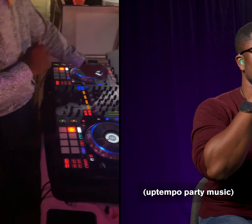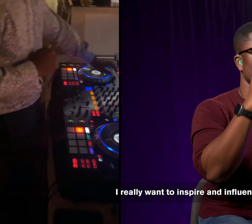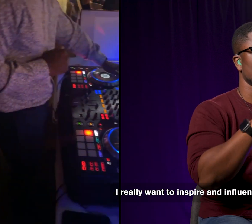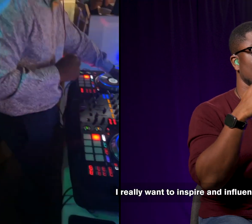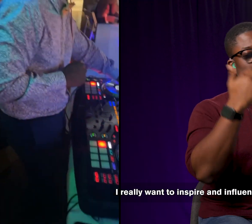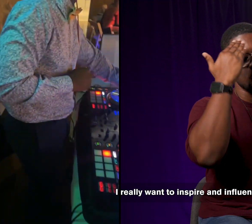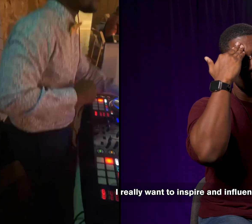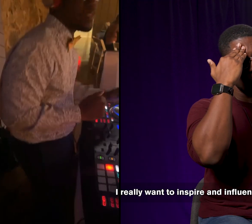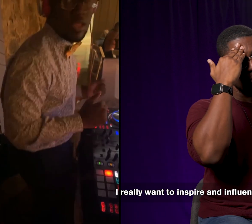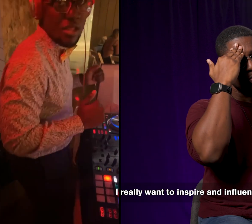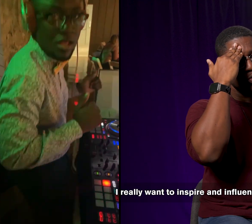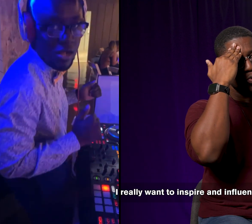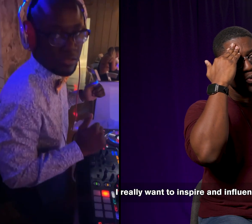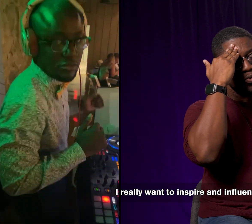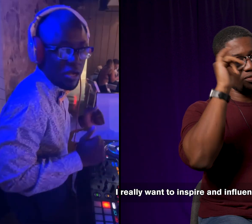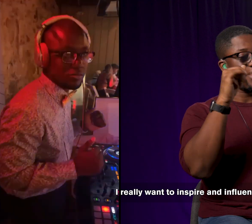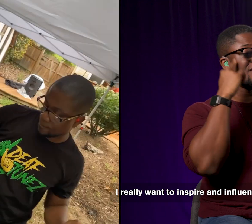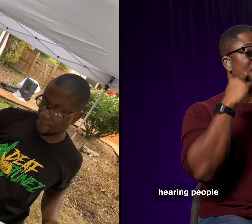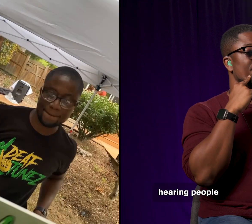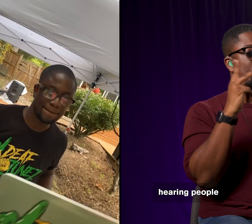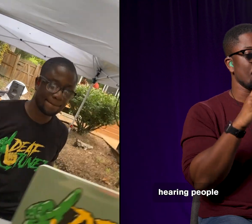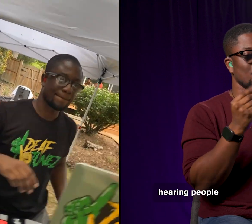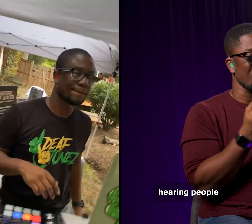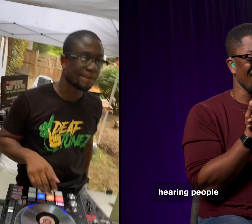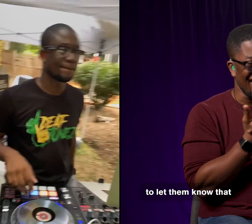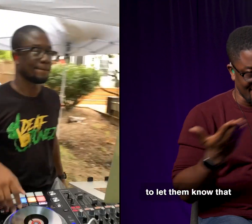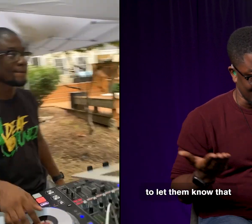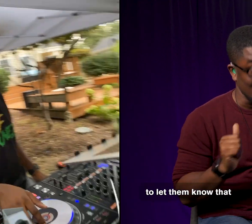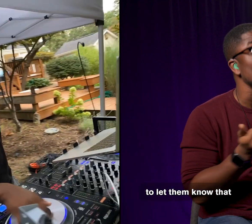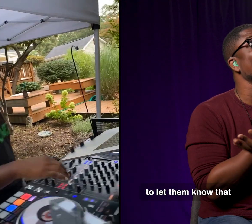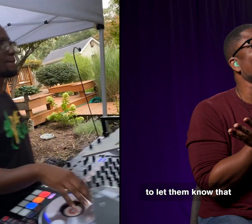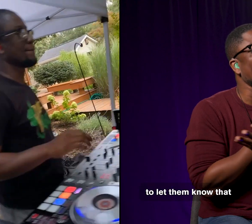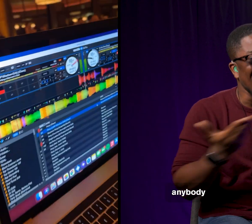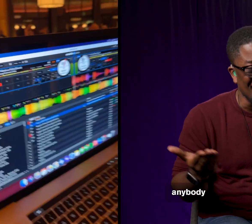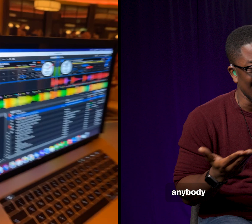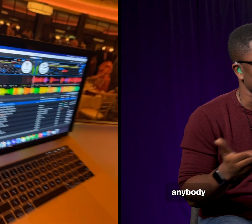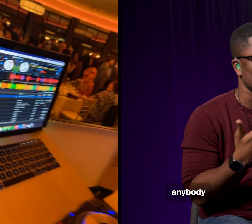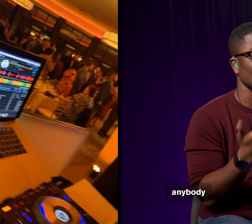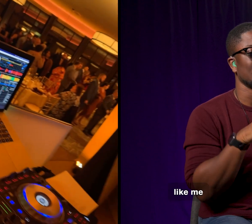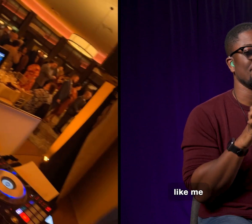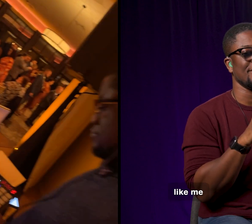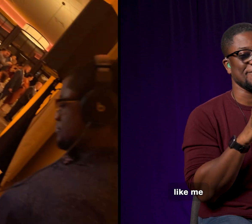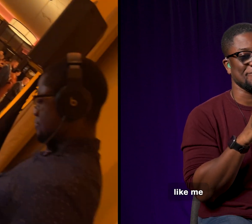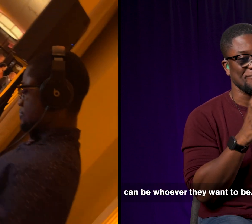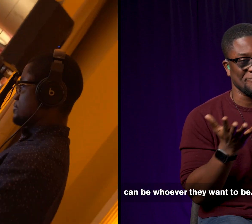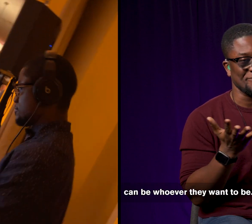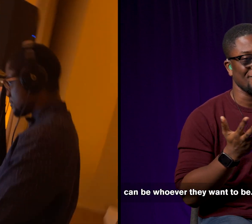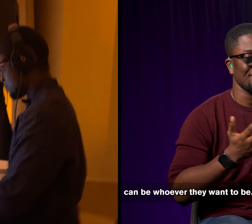I really want to inspire and influence hearing people to let them know that anybody like me can be whoever